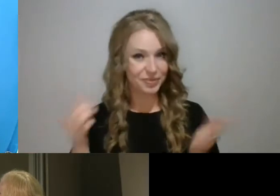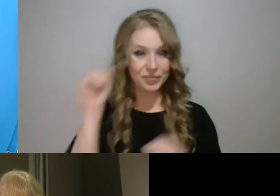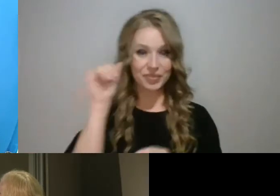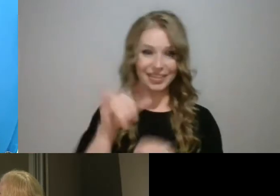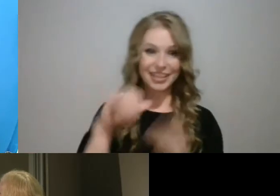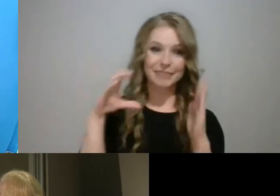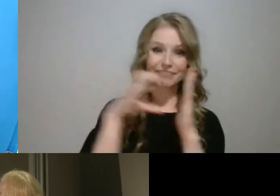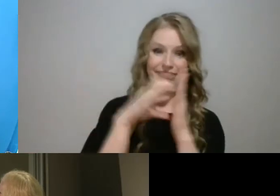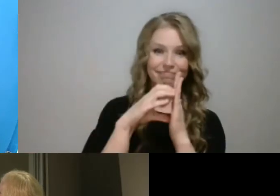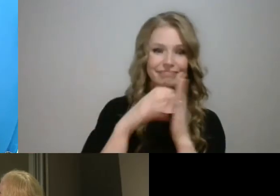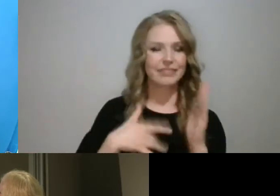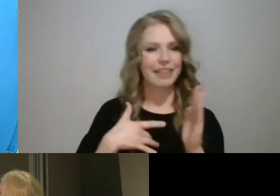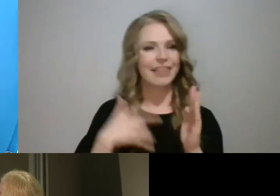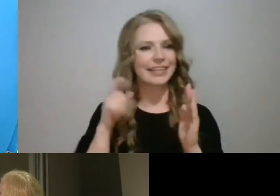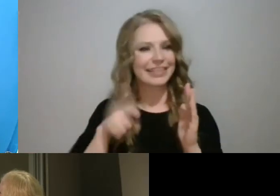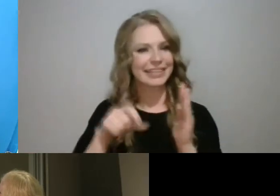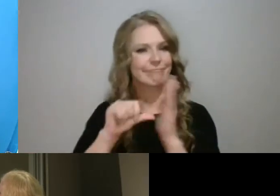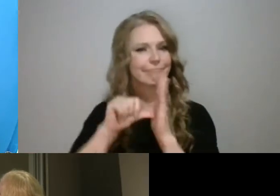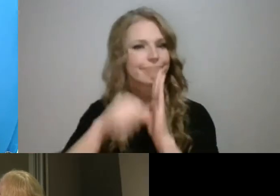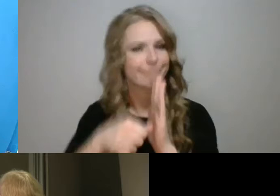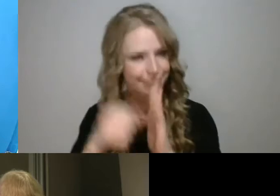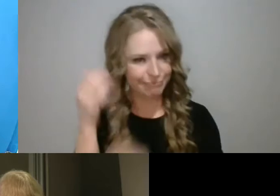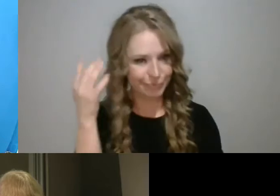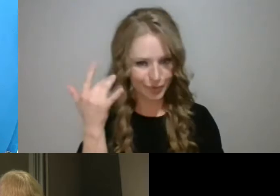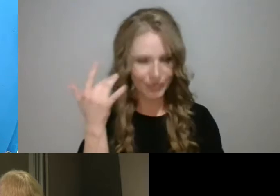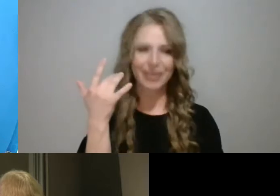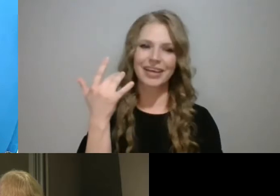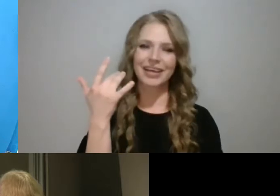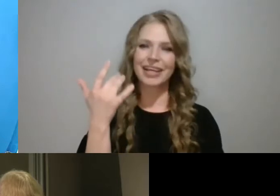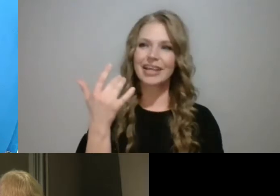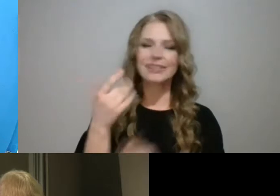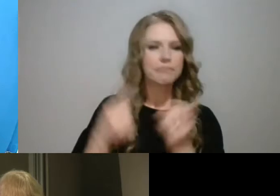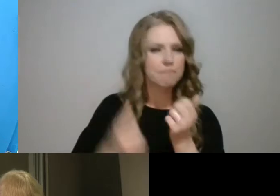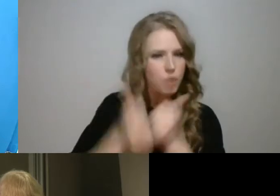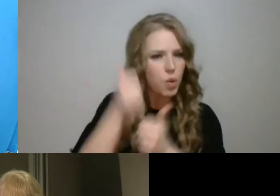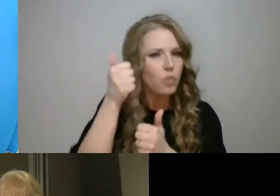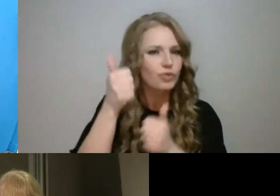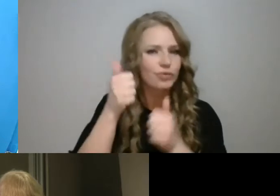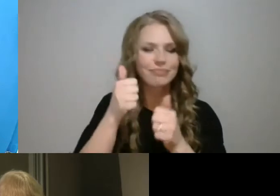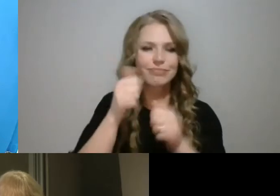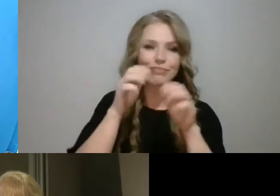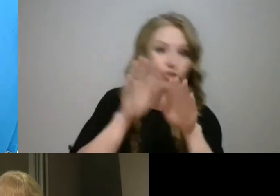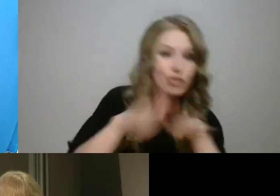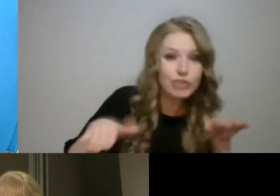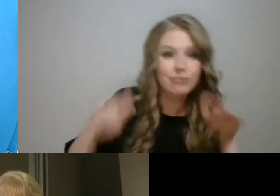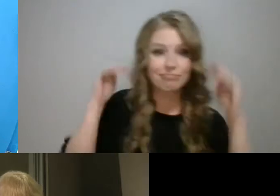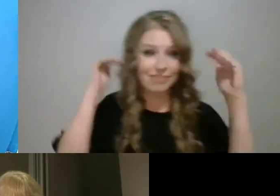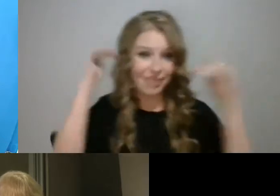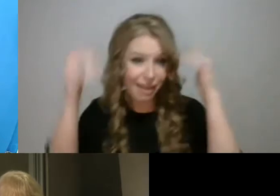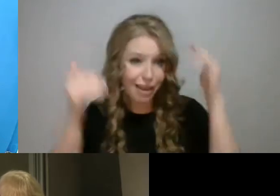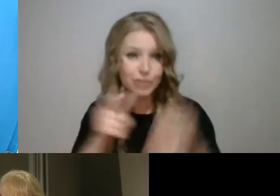me alleviate some of my frustration too. I really like to emphasize that,